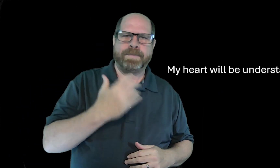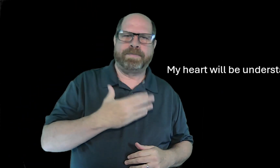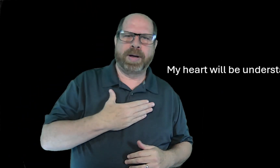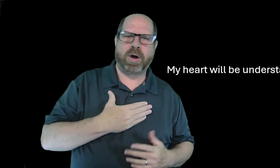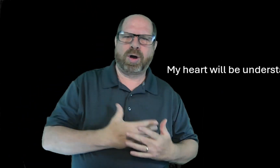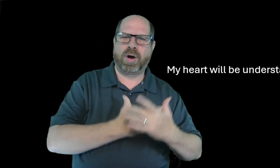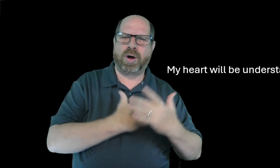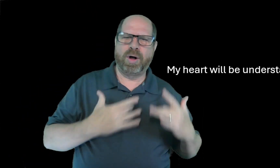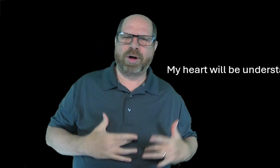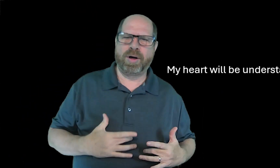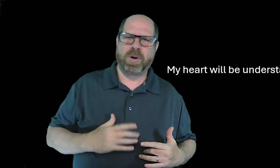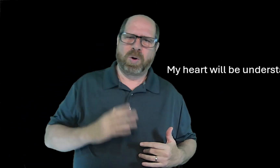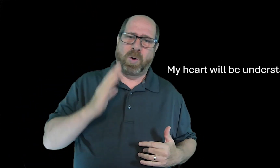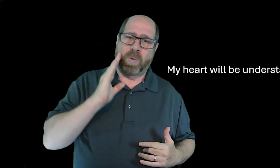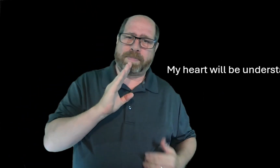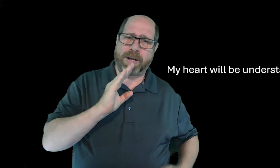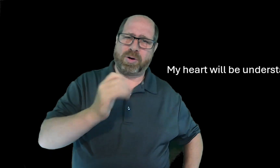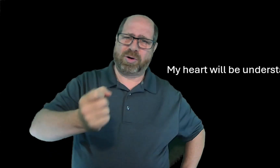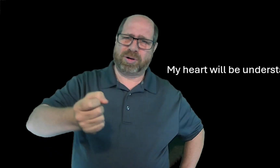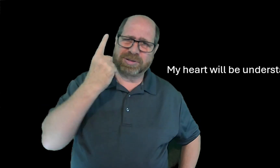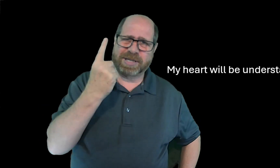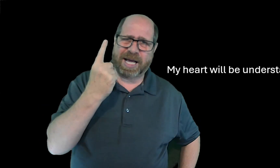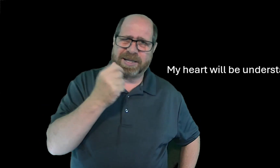It says my heart will be understanding.